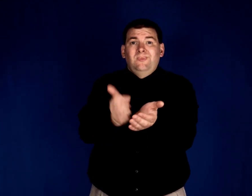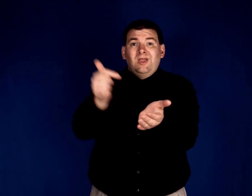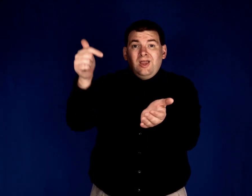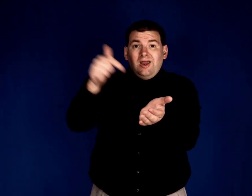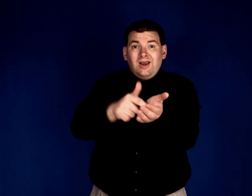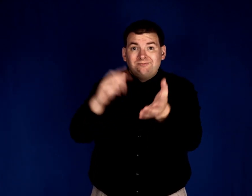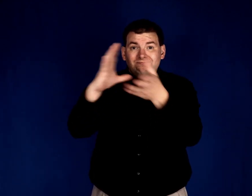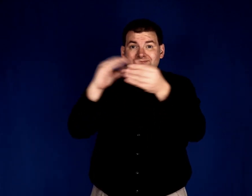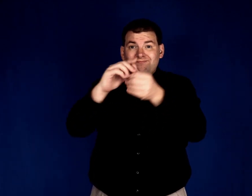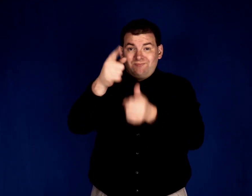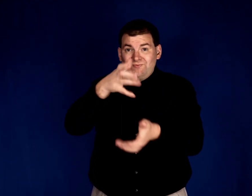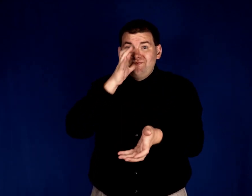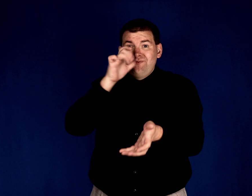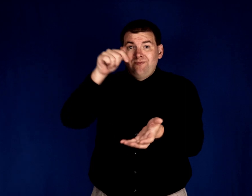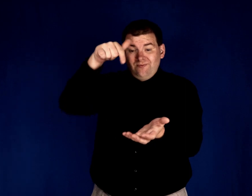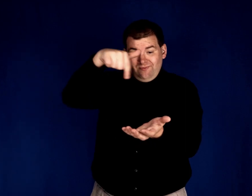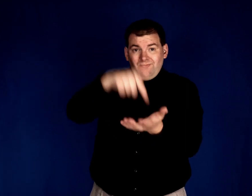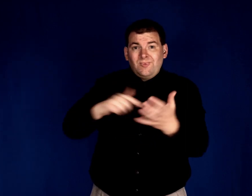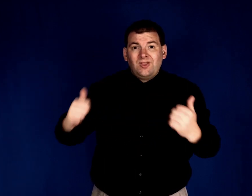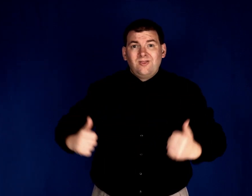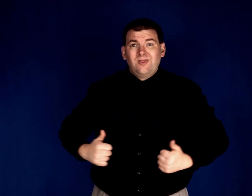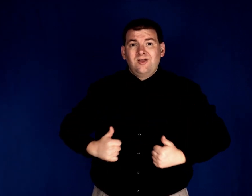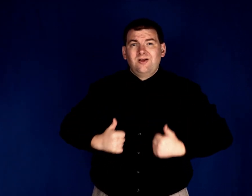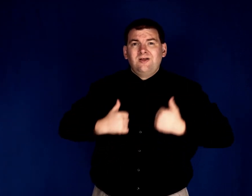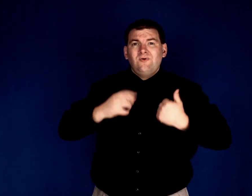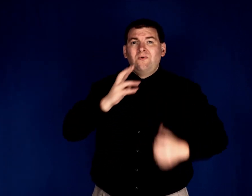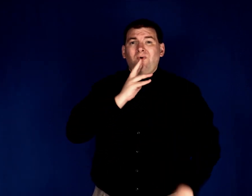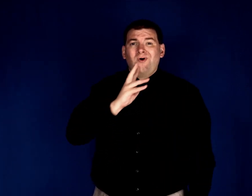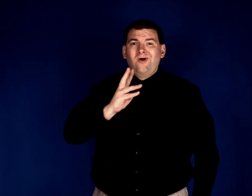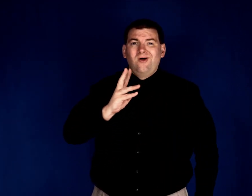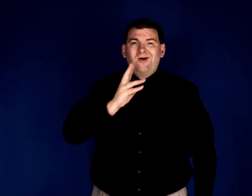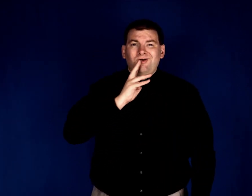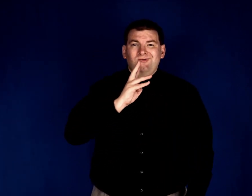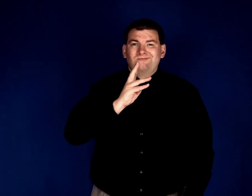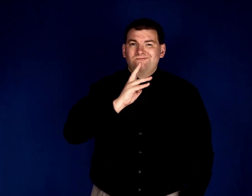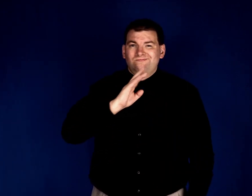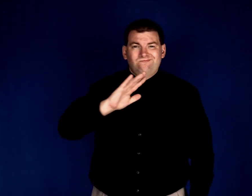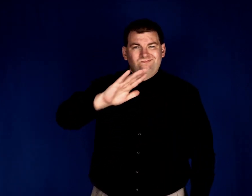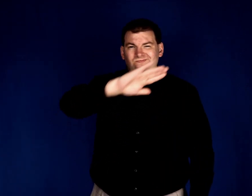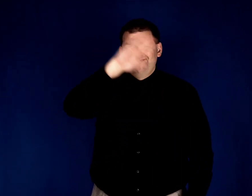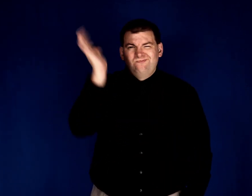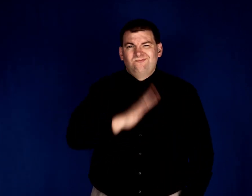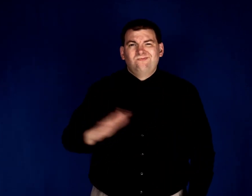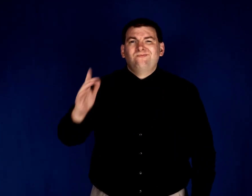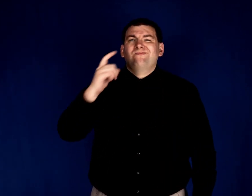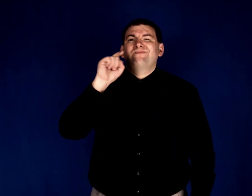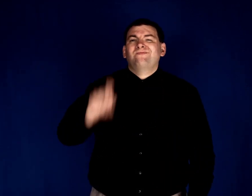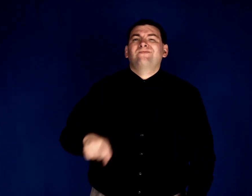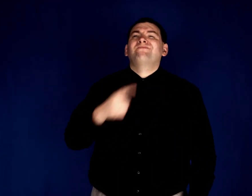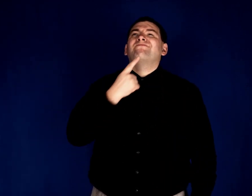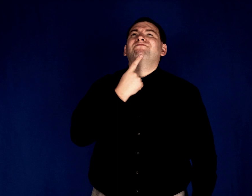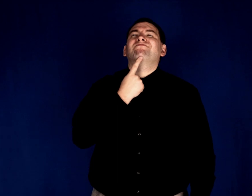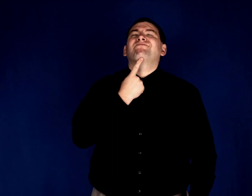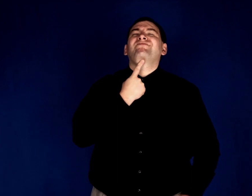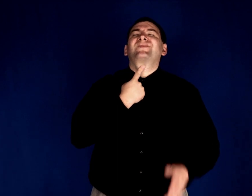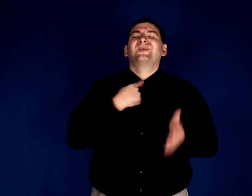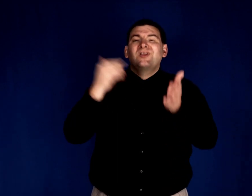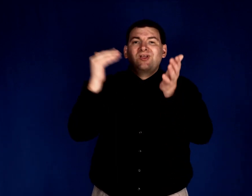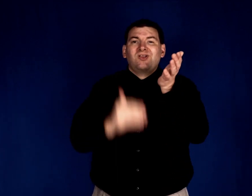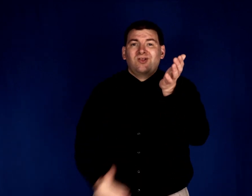If you'll drink this living water, you won't have to thirst